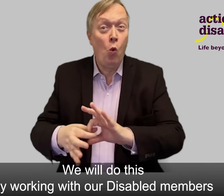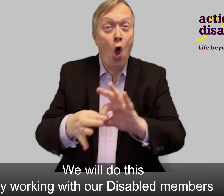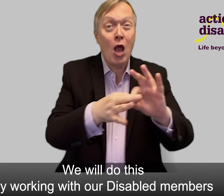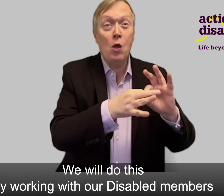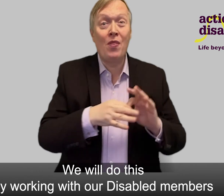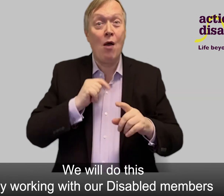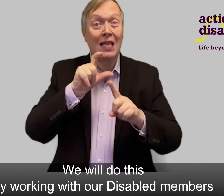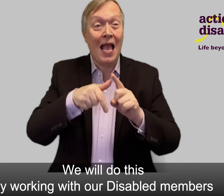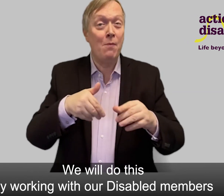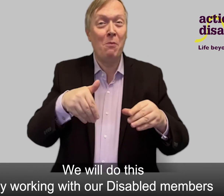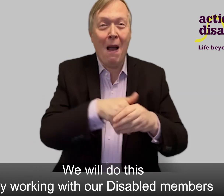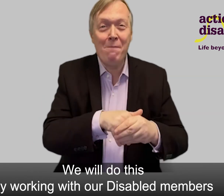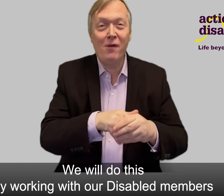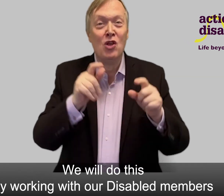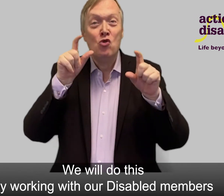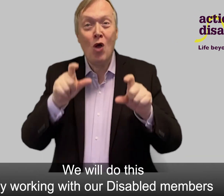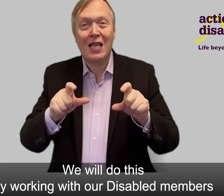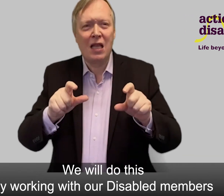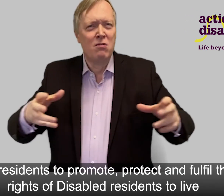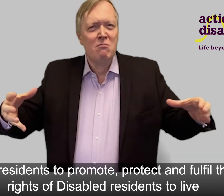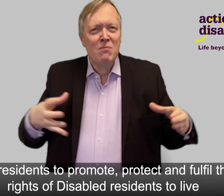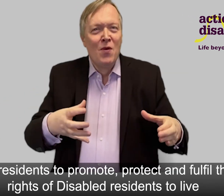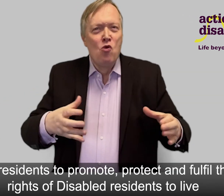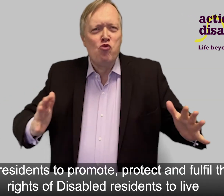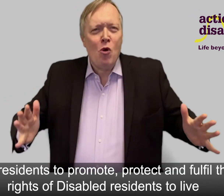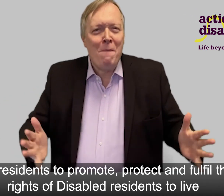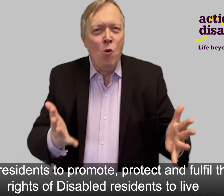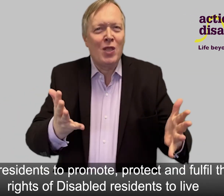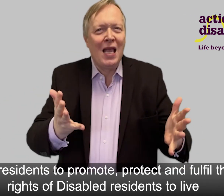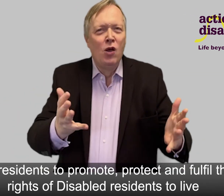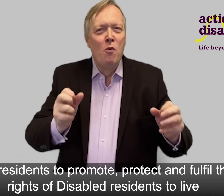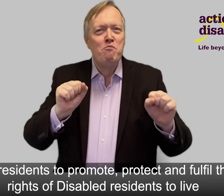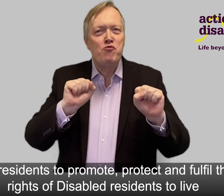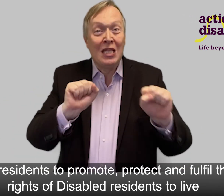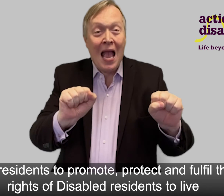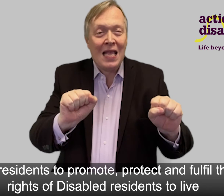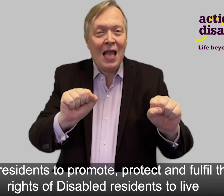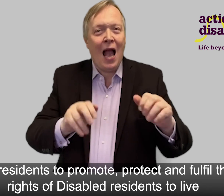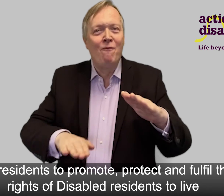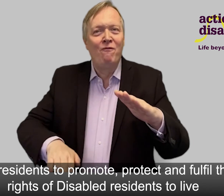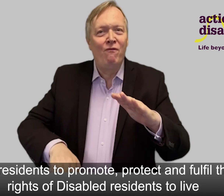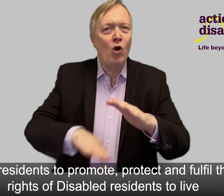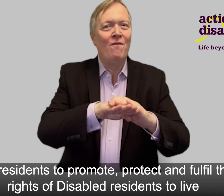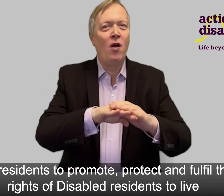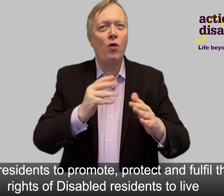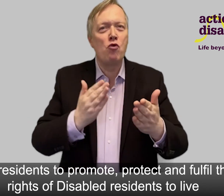this by working with our disabled members and residents to promote, protect and fulfil